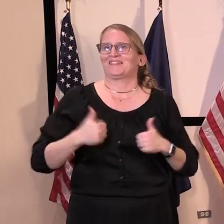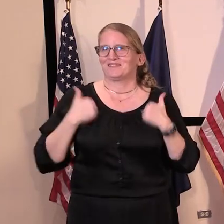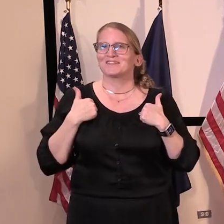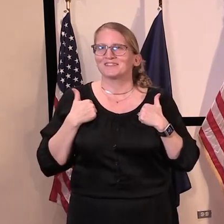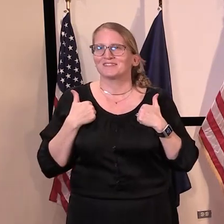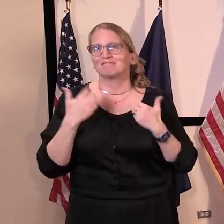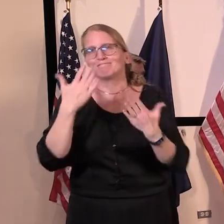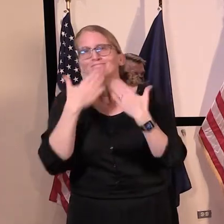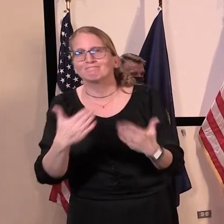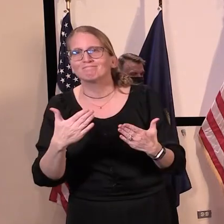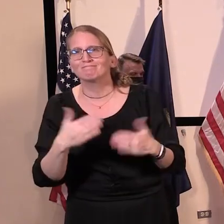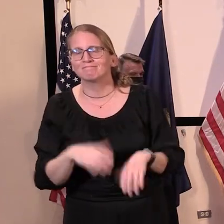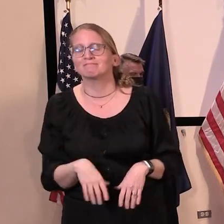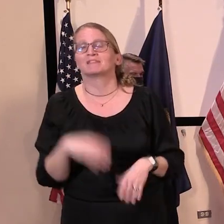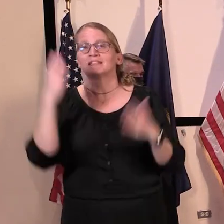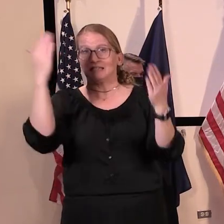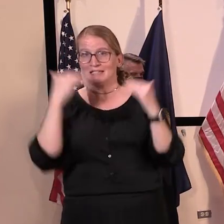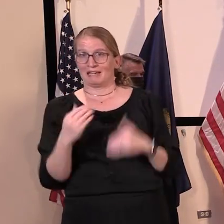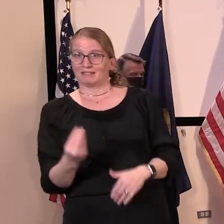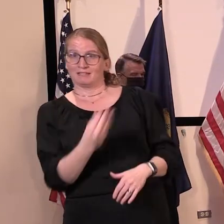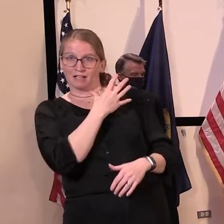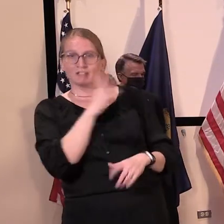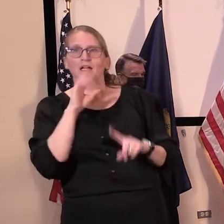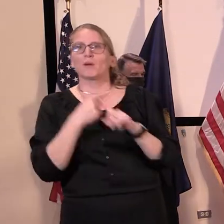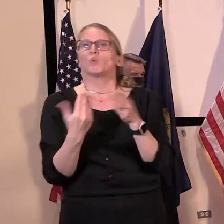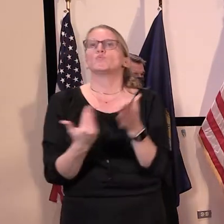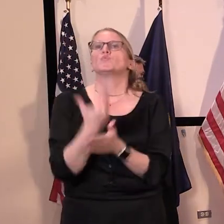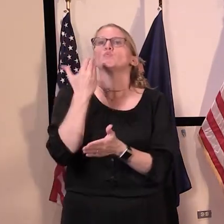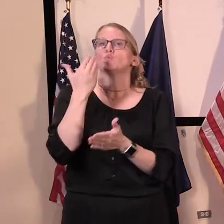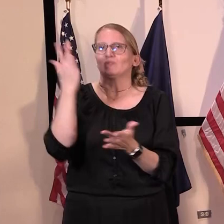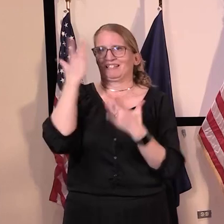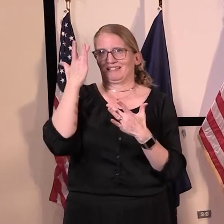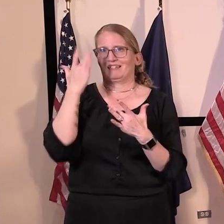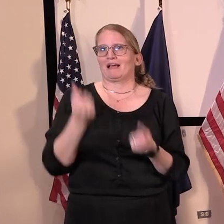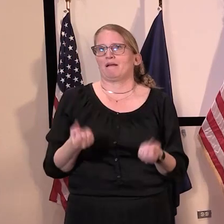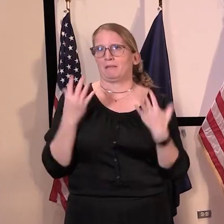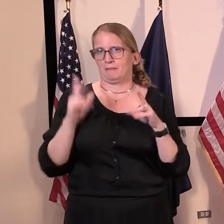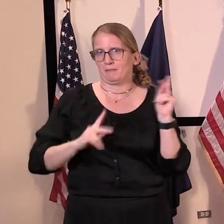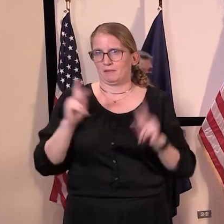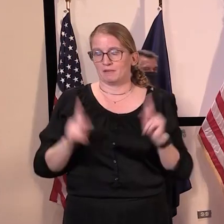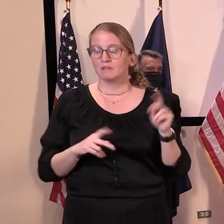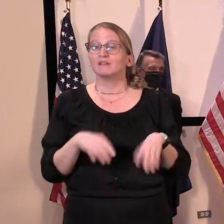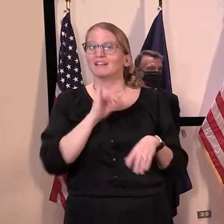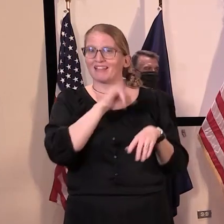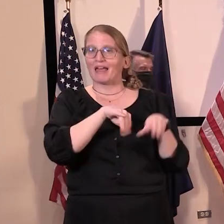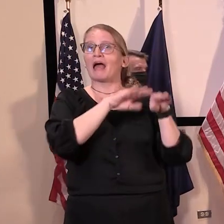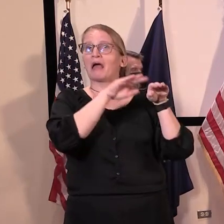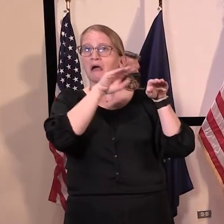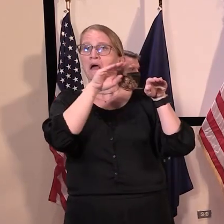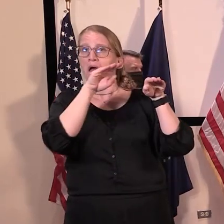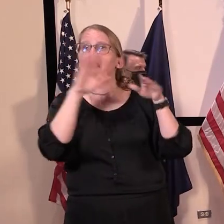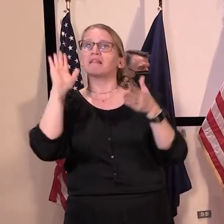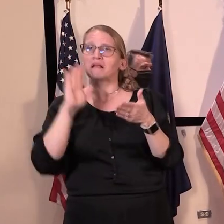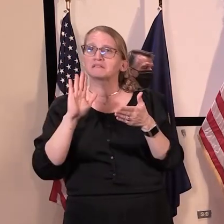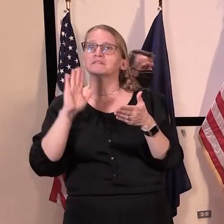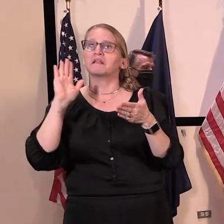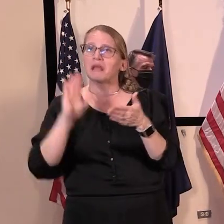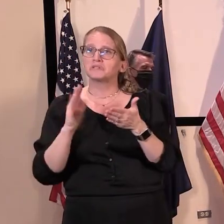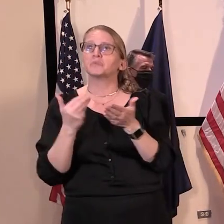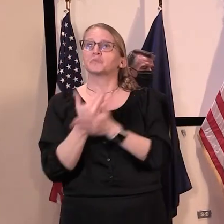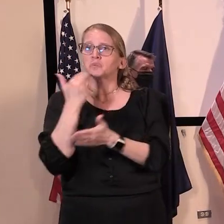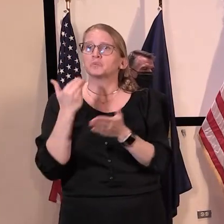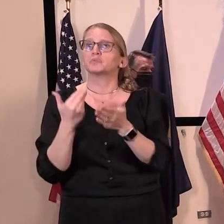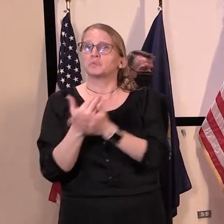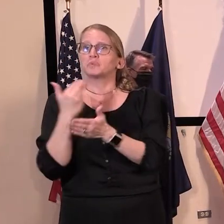we address the new case growth over time. Vermont continues to see a downward movement in the number of new cases of COVID